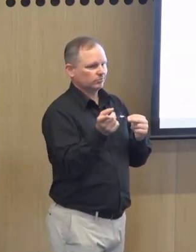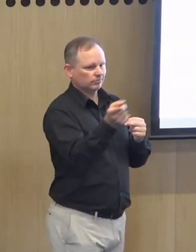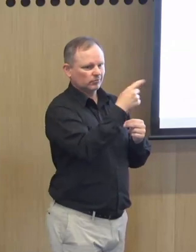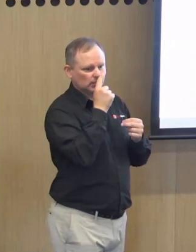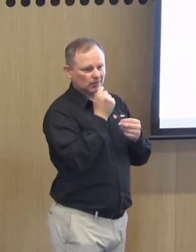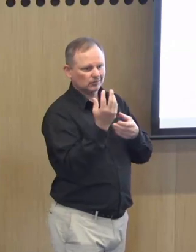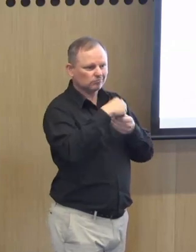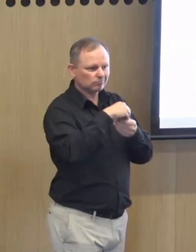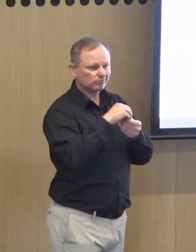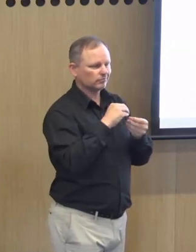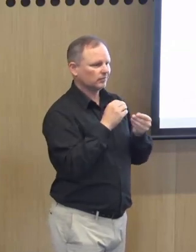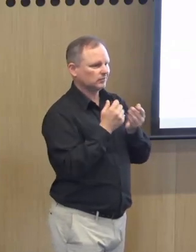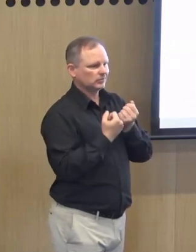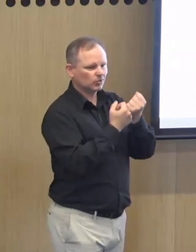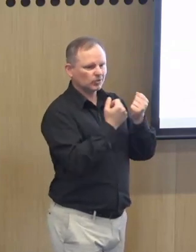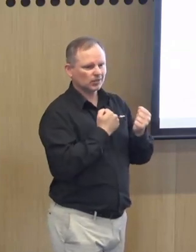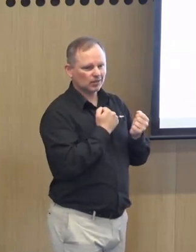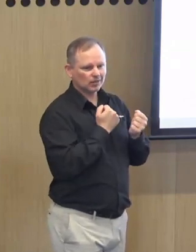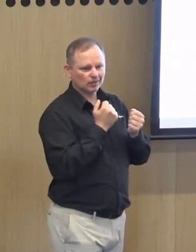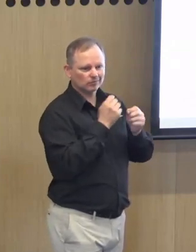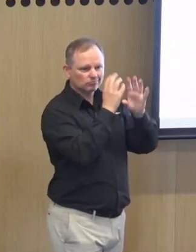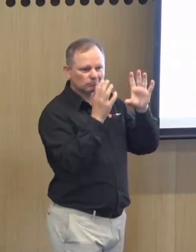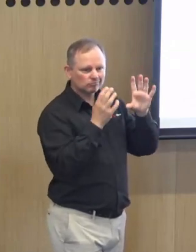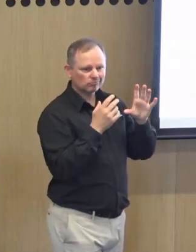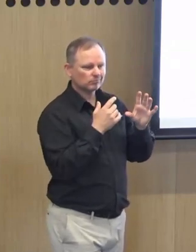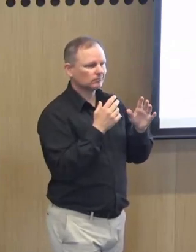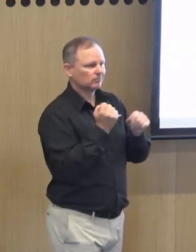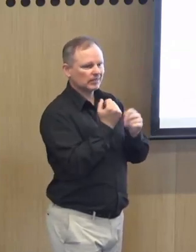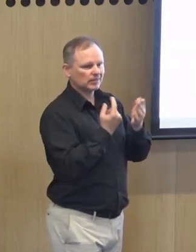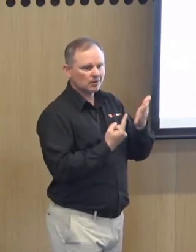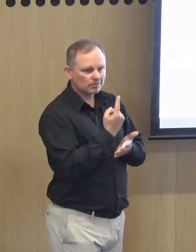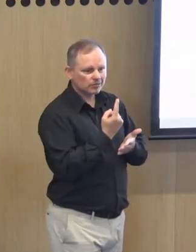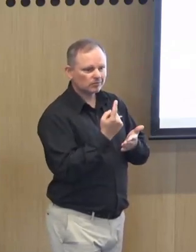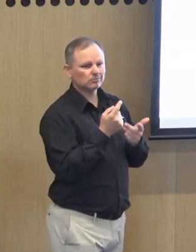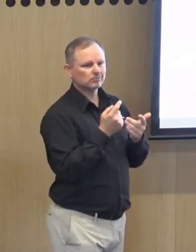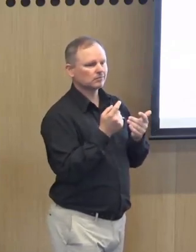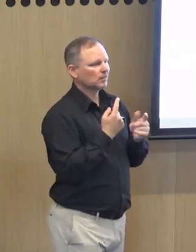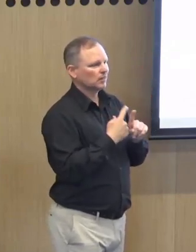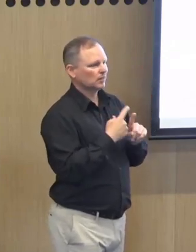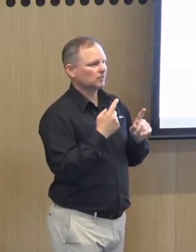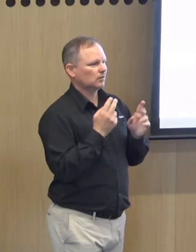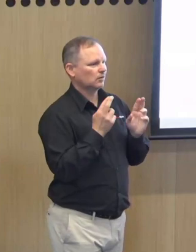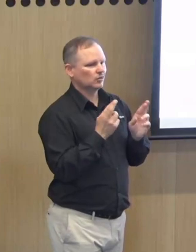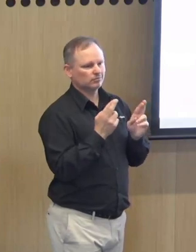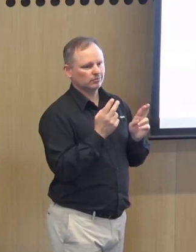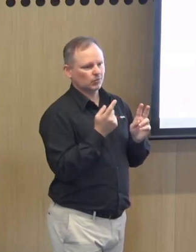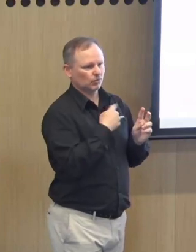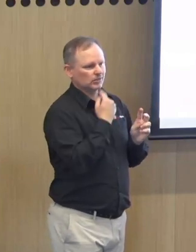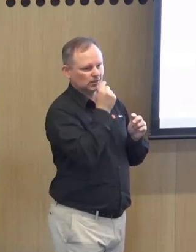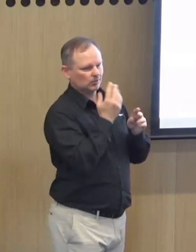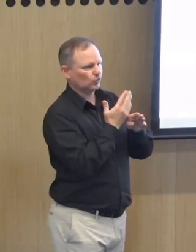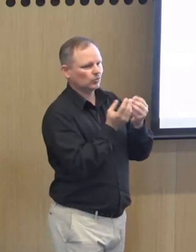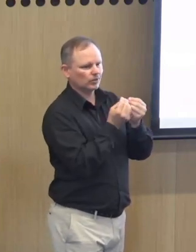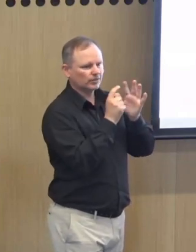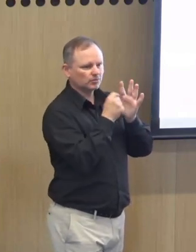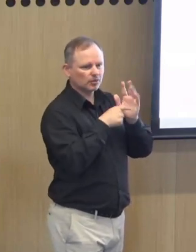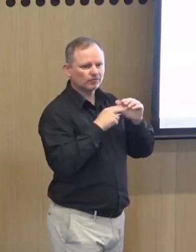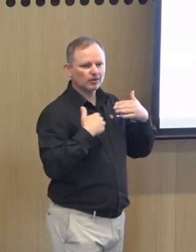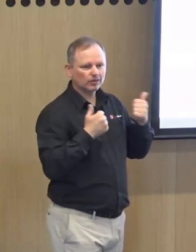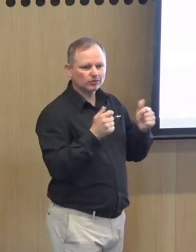so hopefully it's from the information that i've provided to you today it's giving you a nice overall snapshot of what exists and what's happening what the